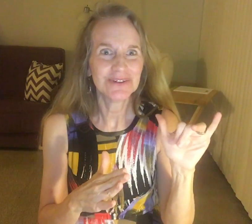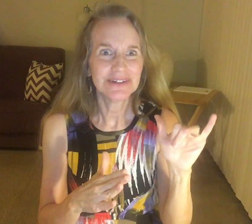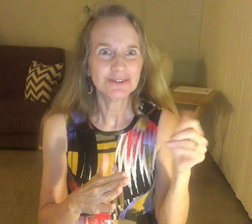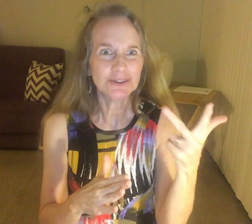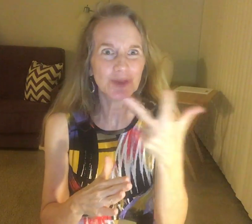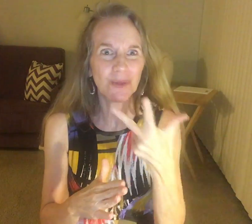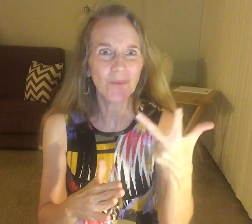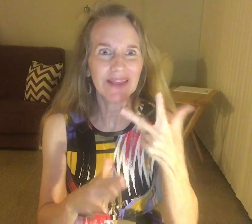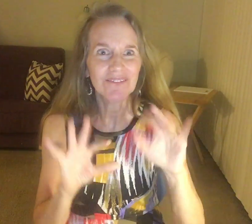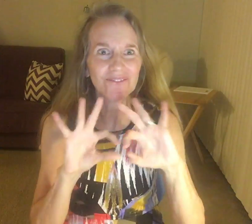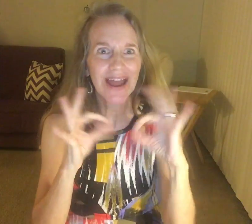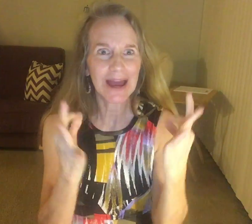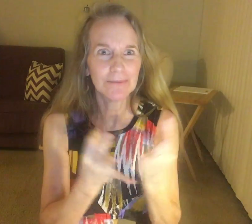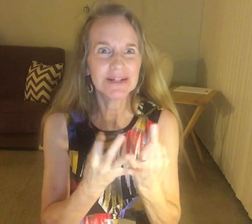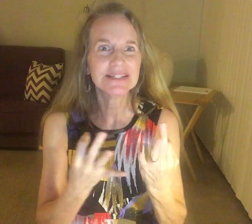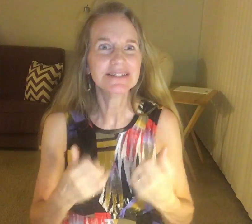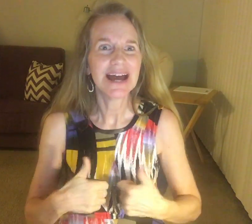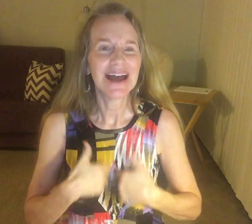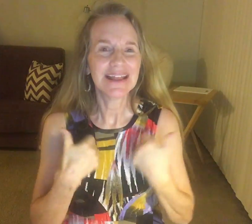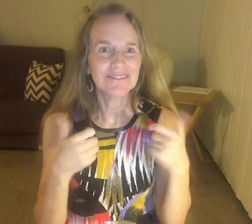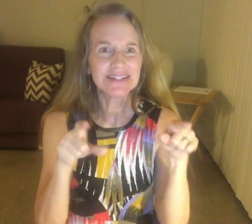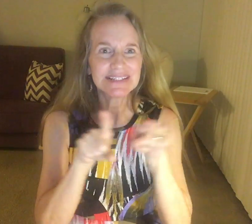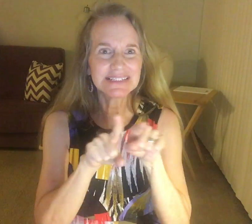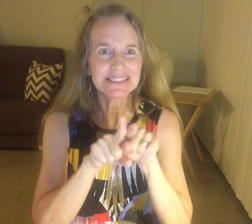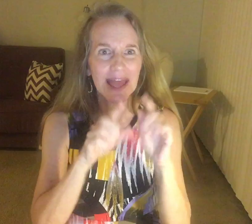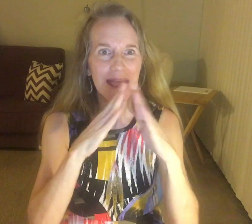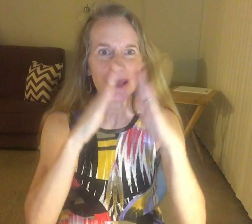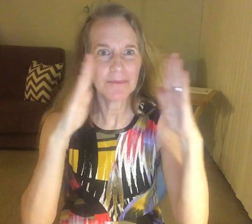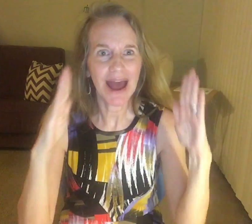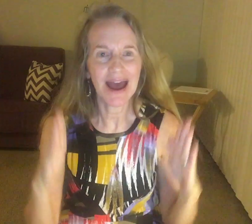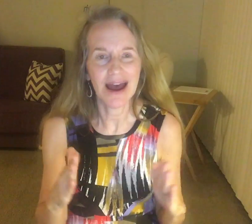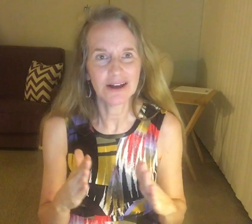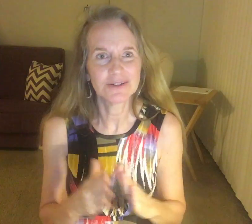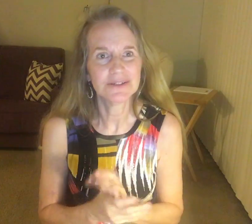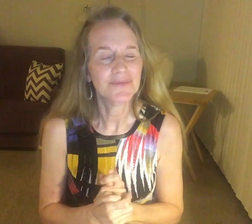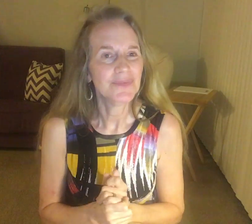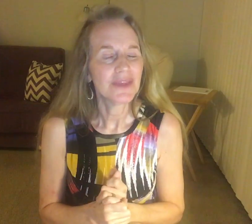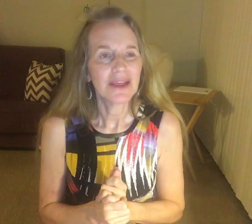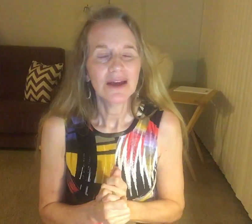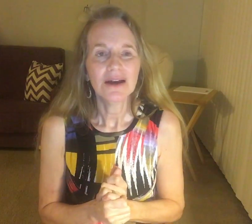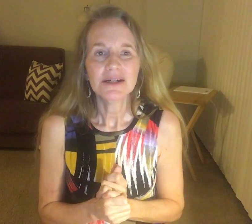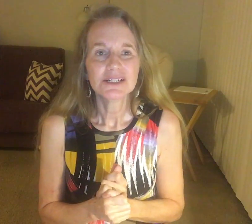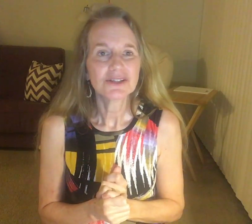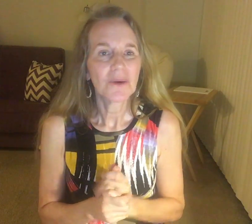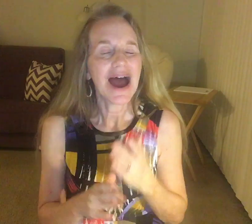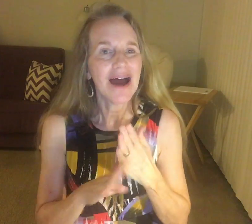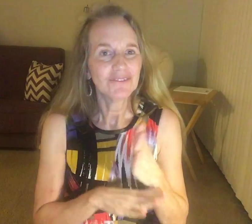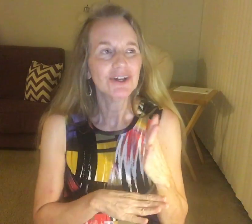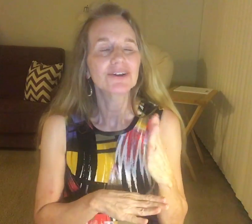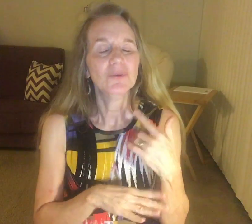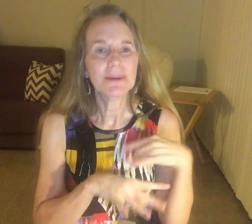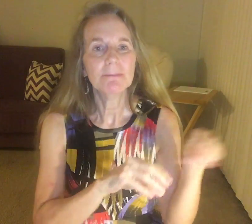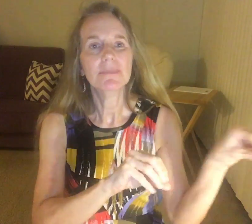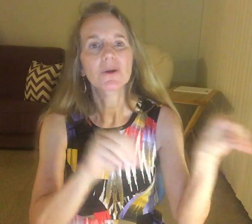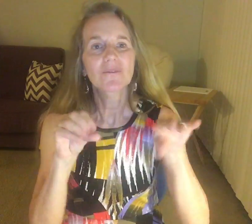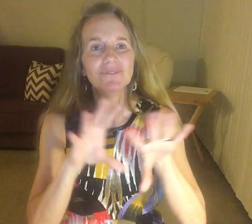keep the family living in the same house. So after we moved